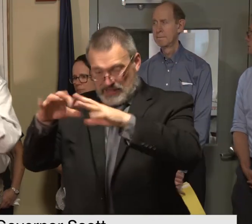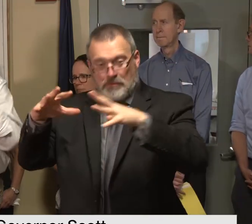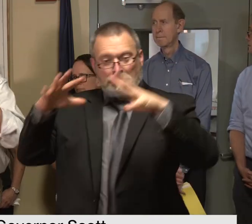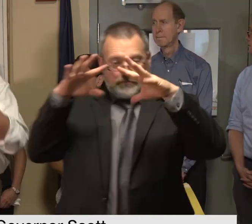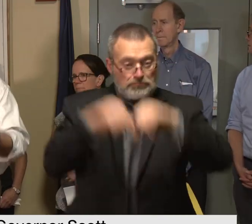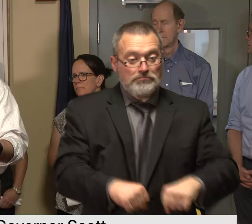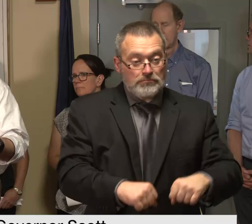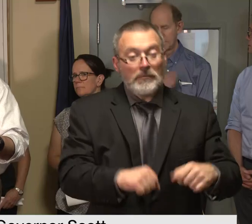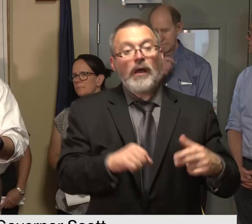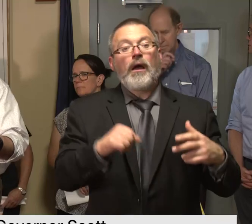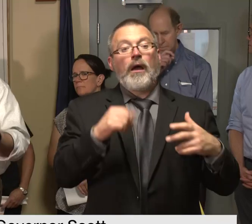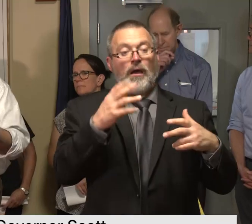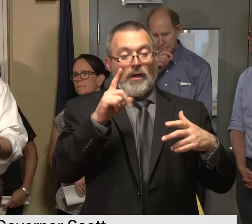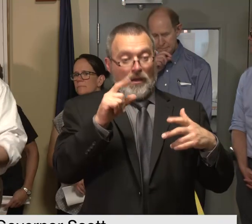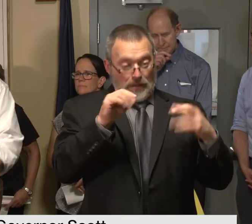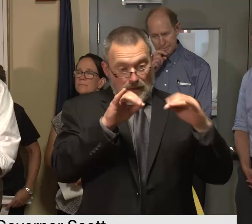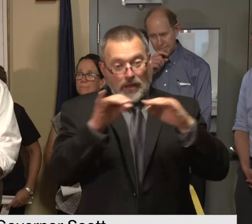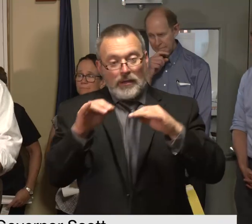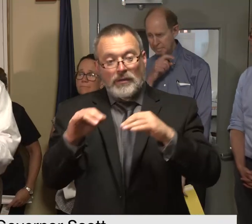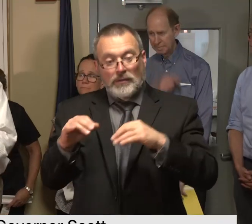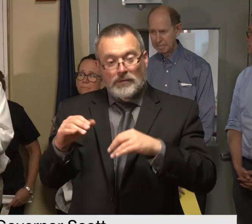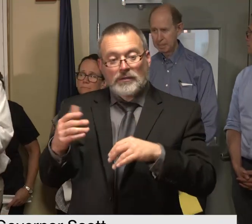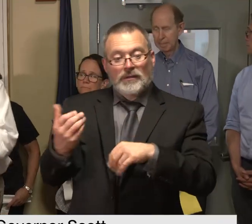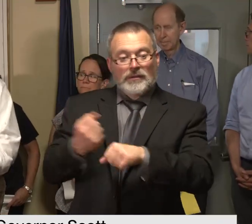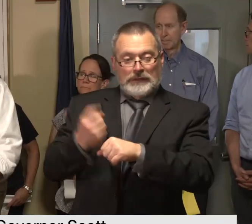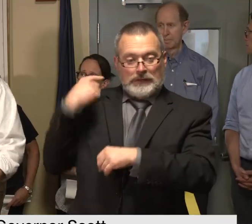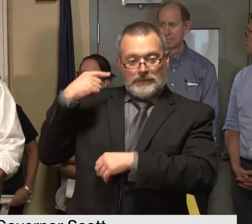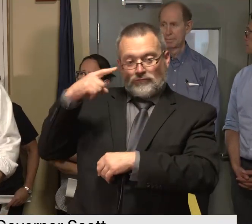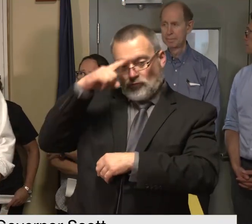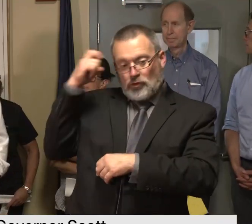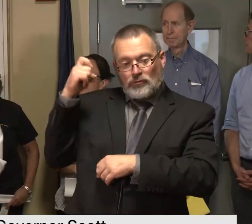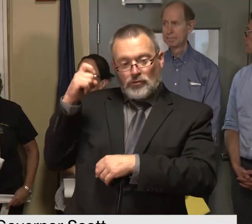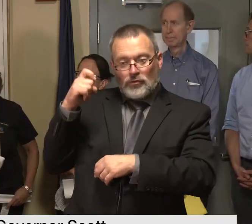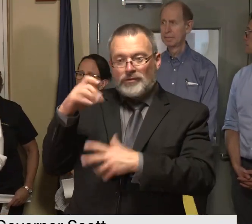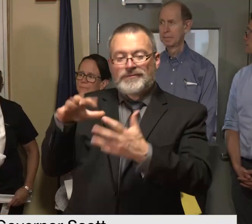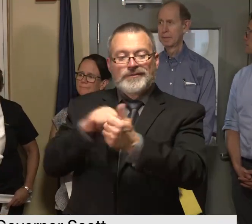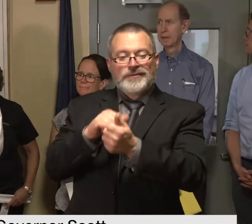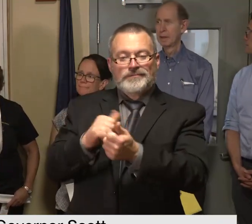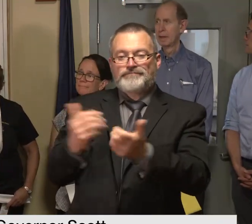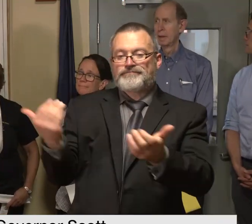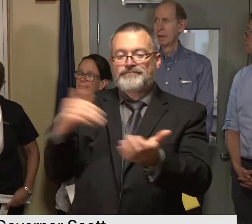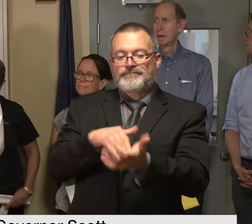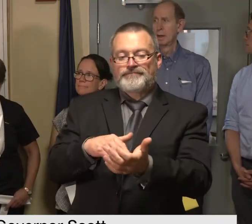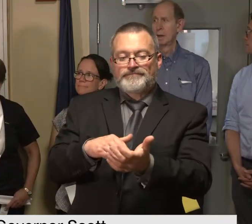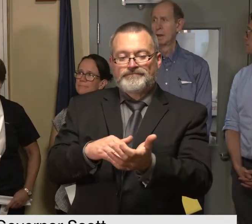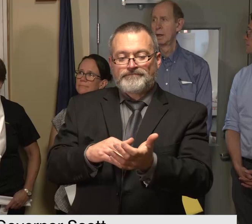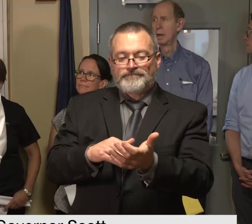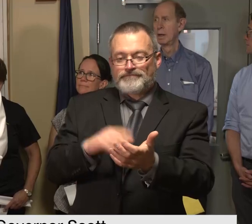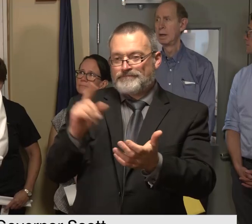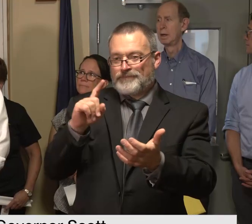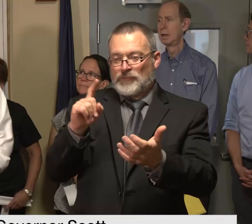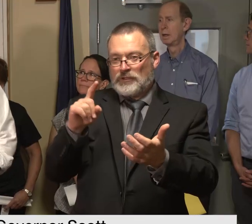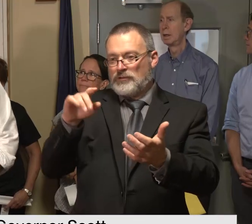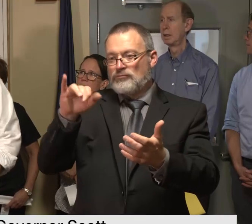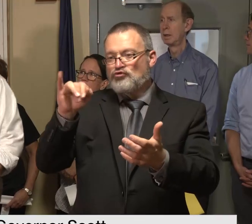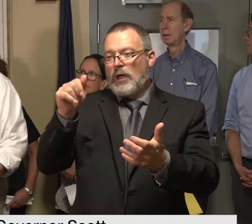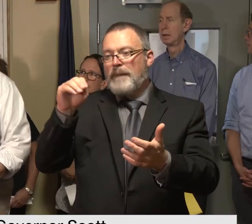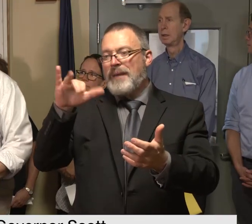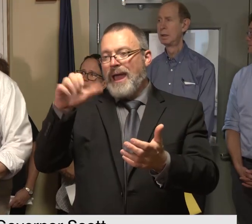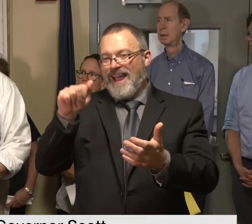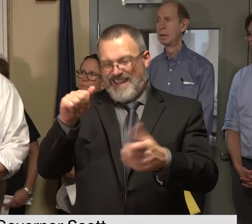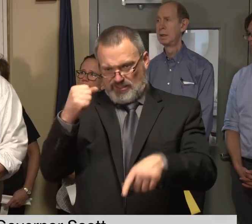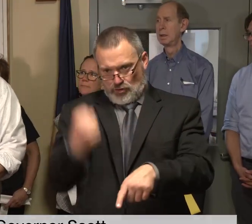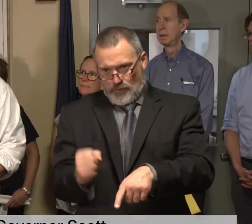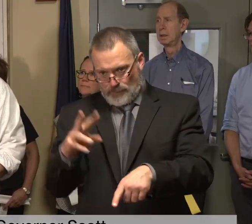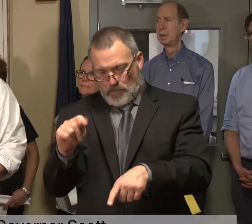but last summer there was some damage i obviously doubt the southern part of the state so as far as the culverts this